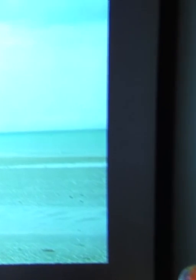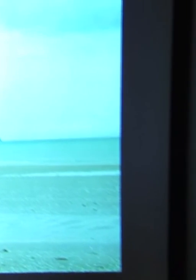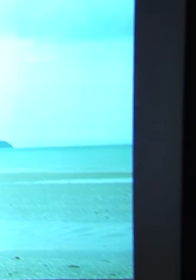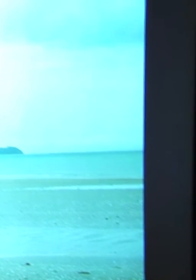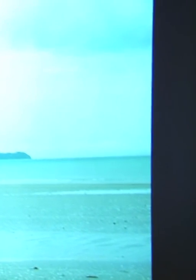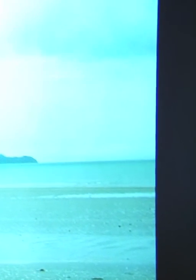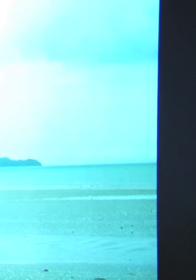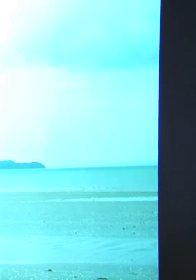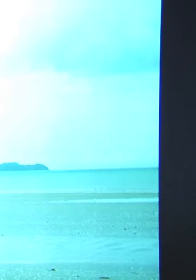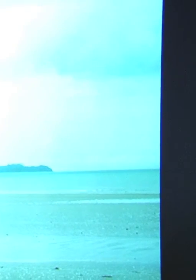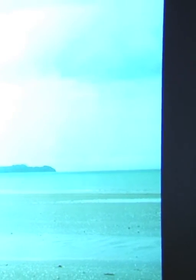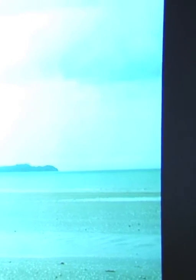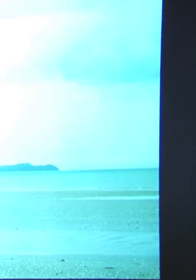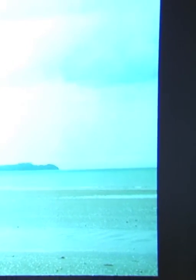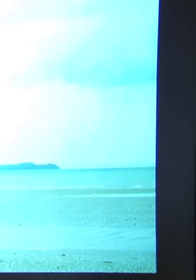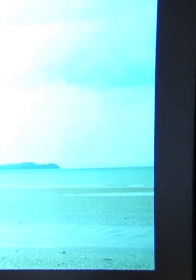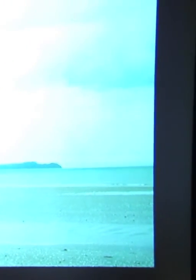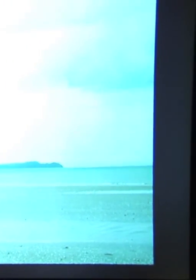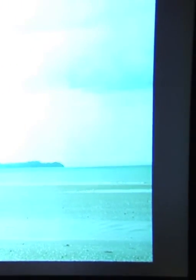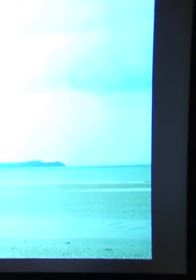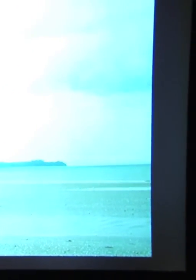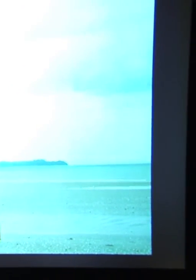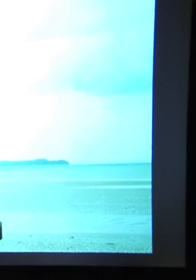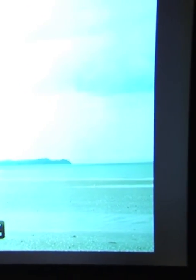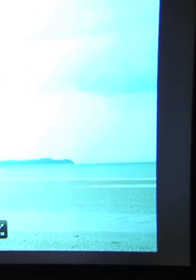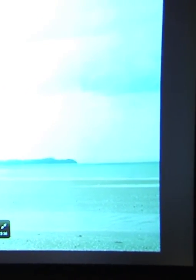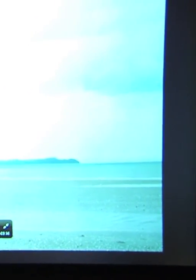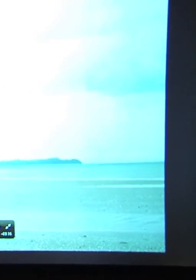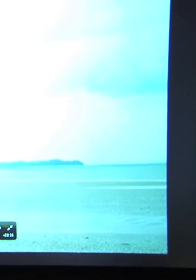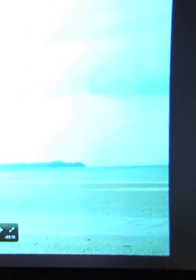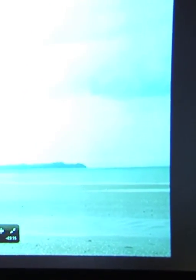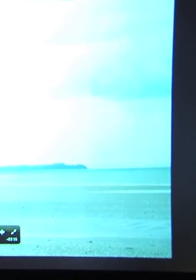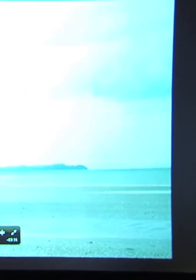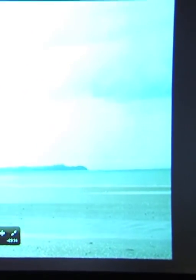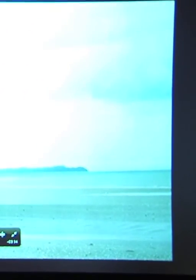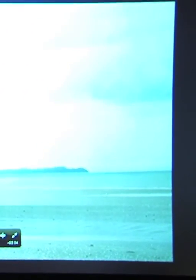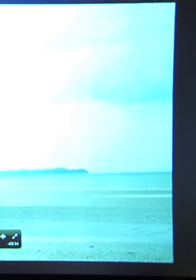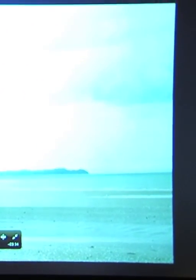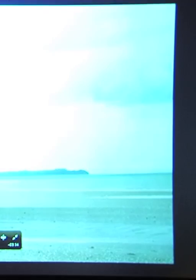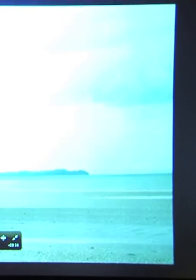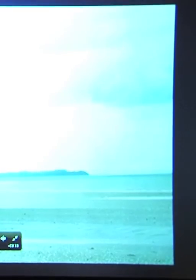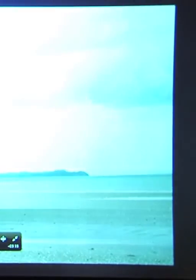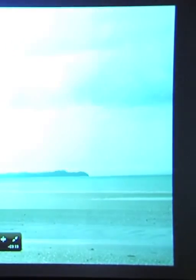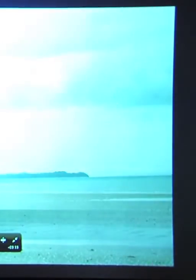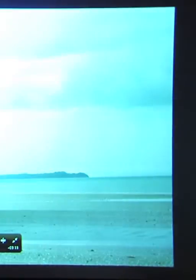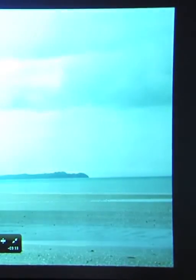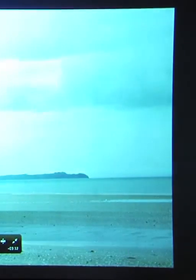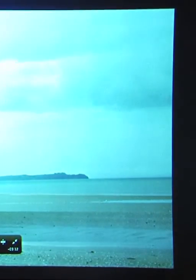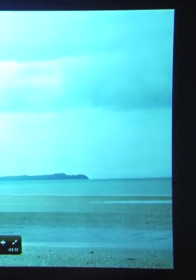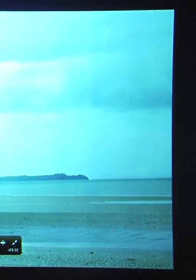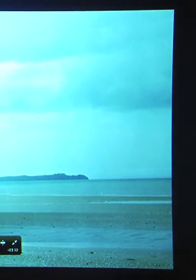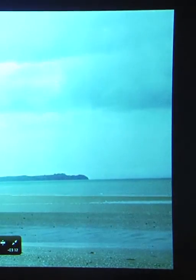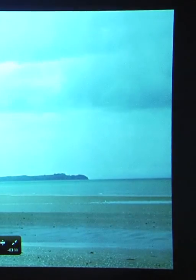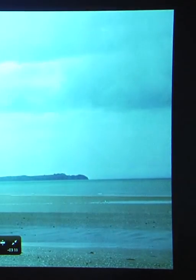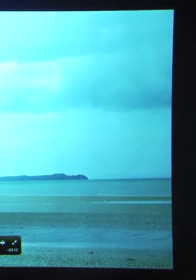Hi, I'm Mike Varner. I hope you're enjoying Planet Shark, Predator or Pre. I've been making documentaries on the oceans for the past 20 years,